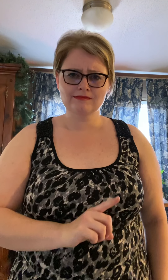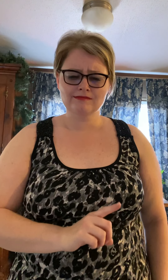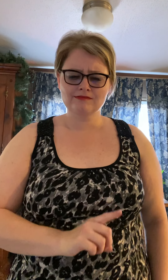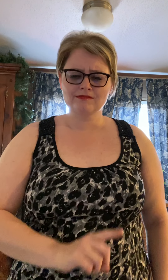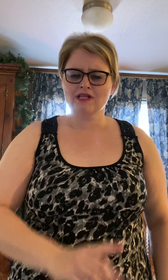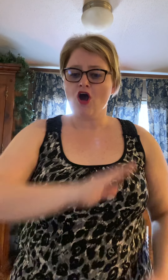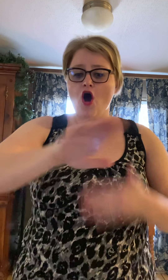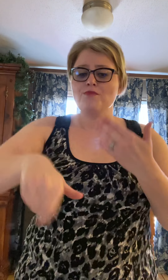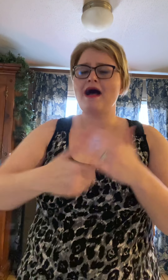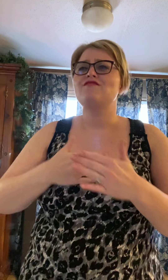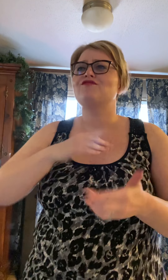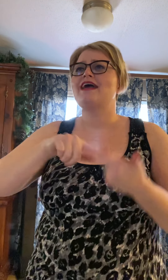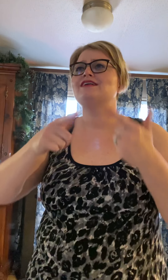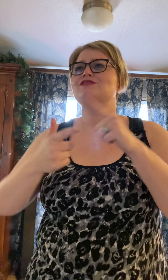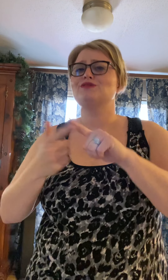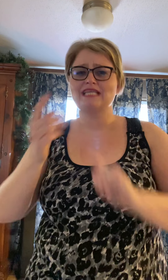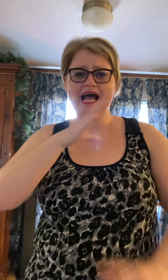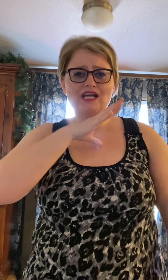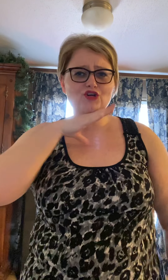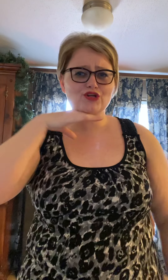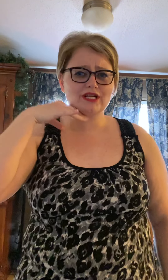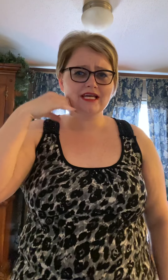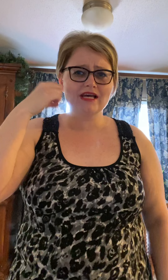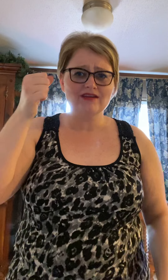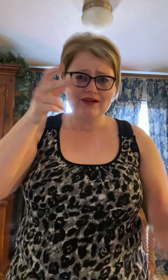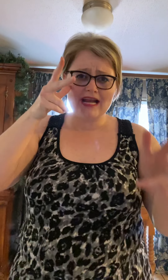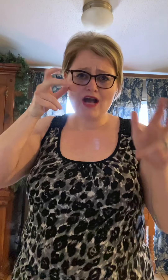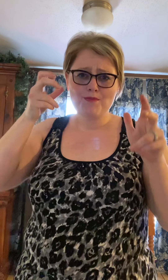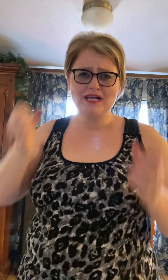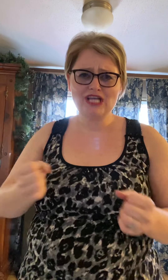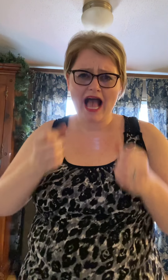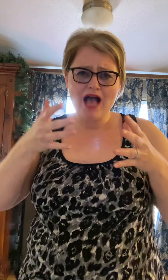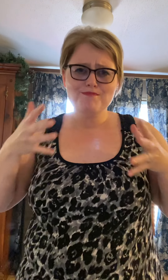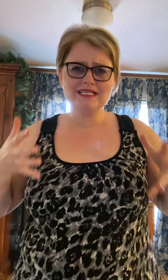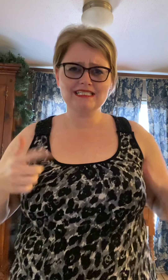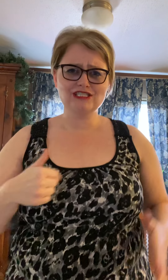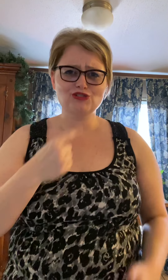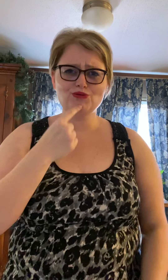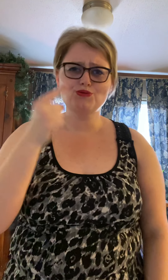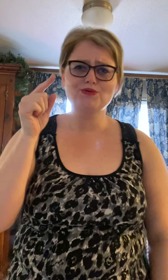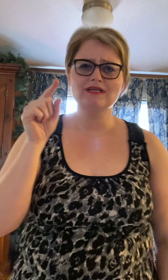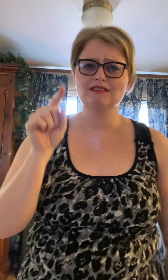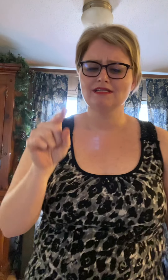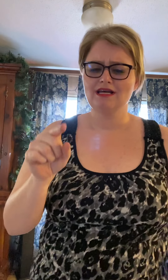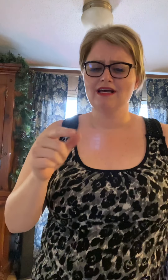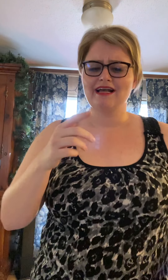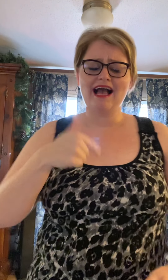And all my friends are tired Of hearing how much I miss you But I kinda